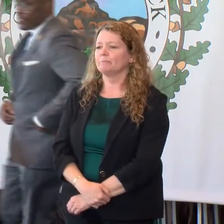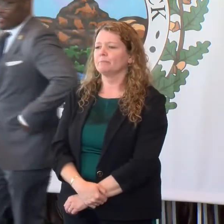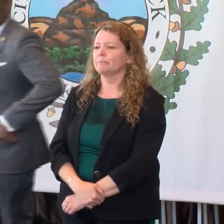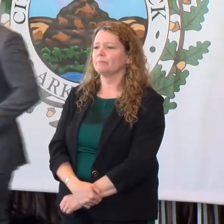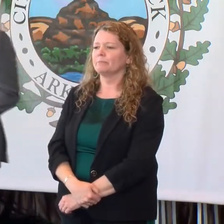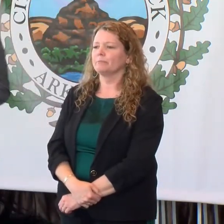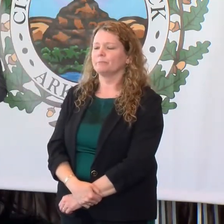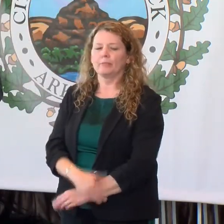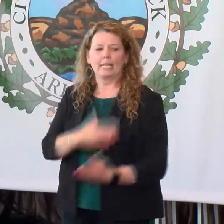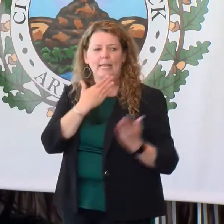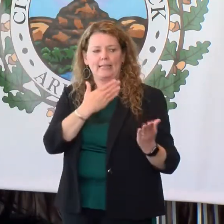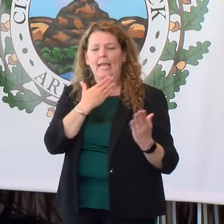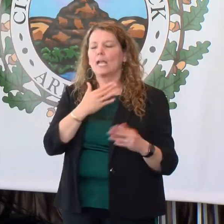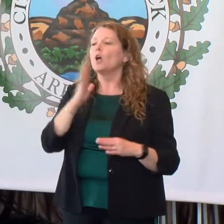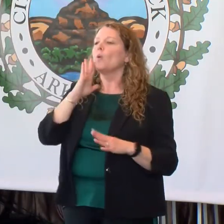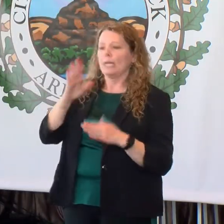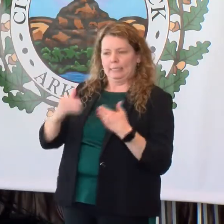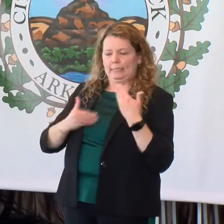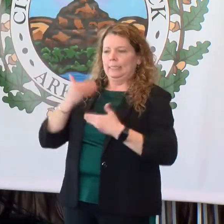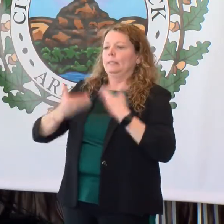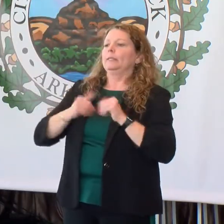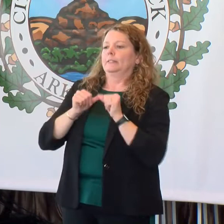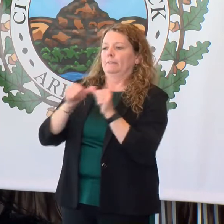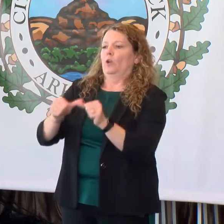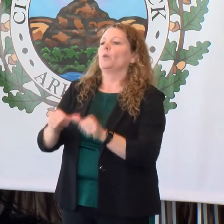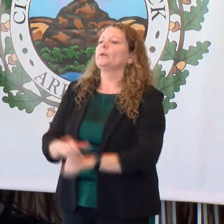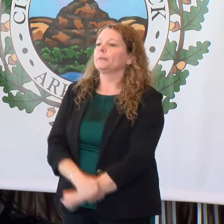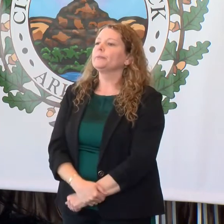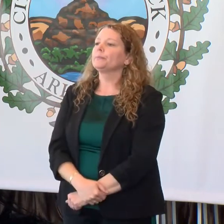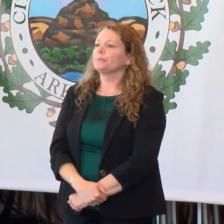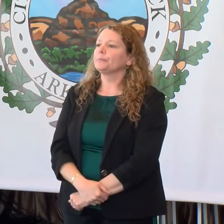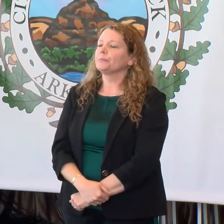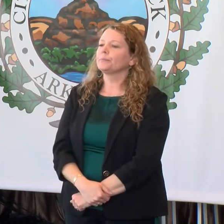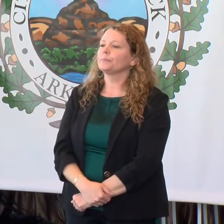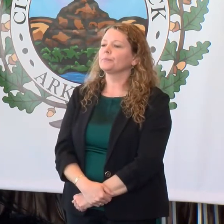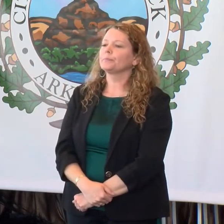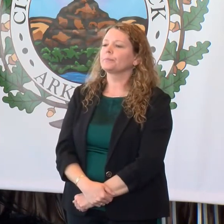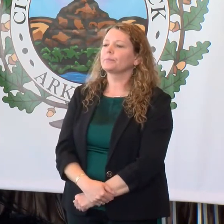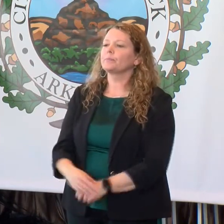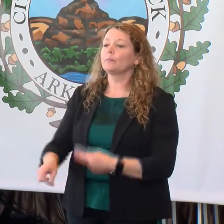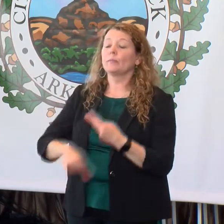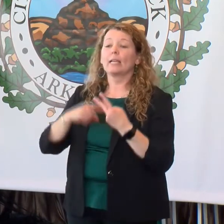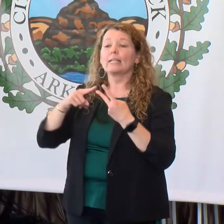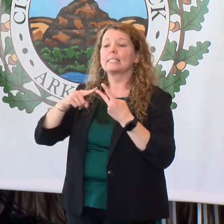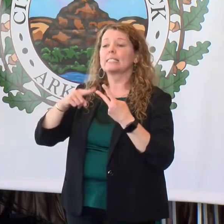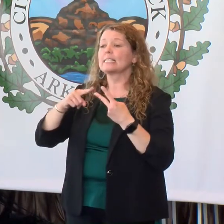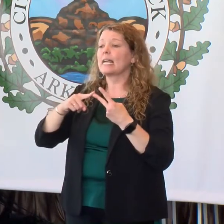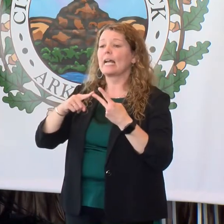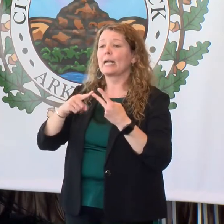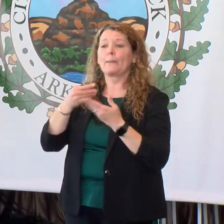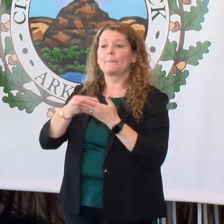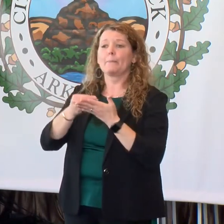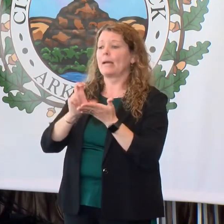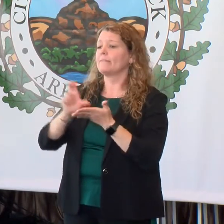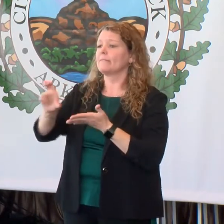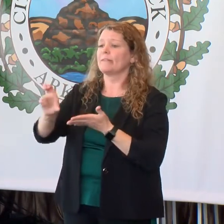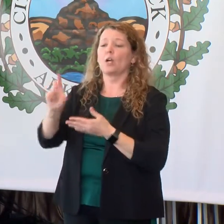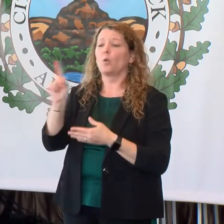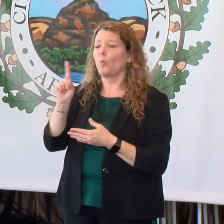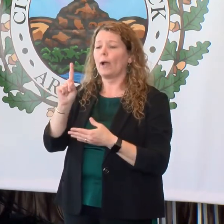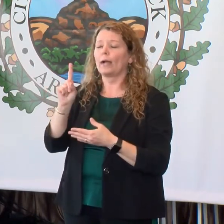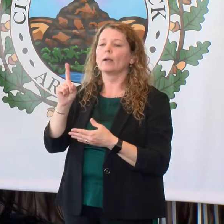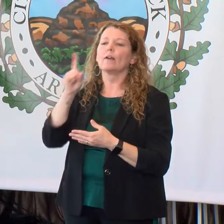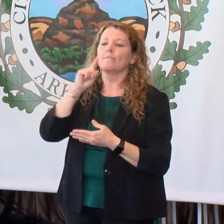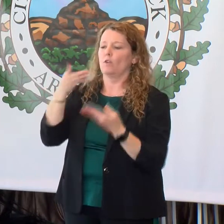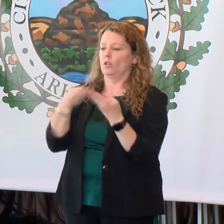Thank you, Susan. We'll continue to move forward. The second most funded portion of this project is our